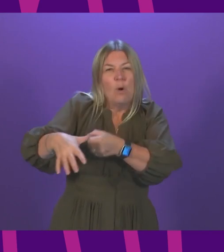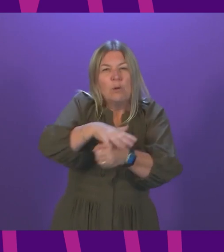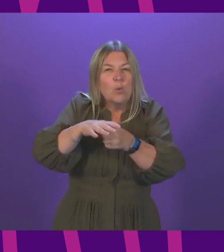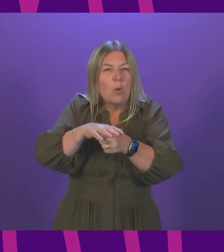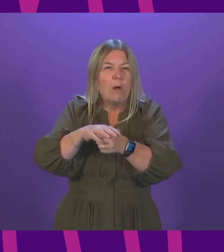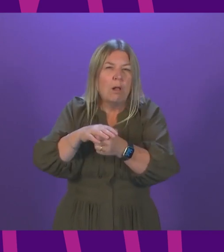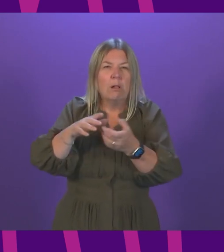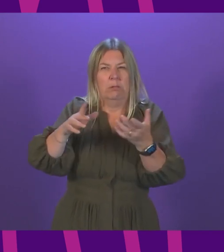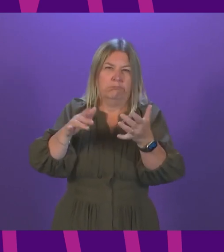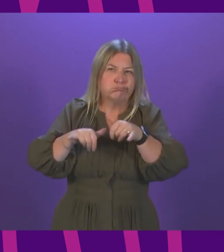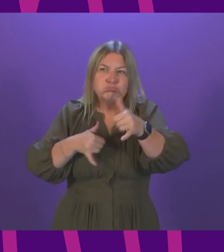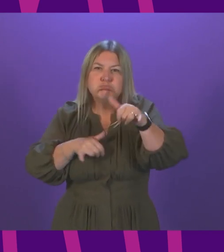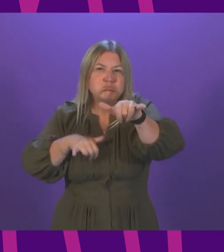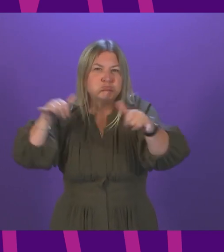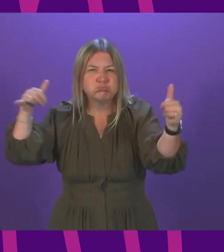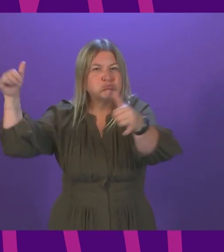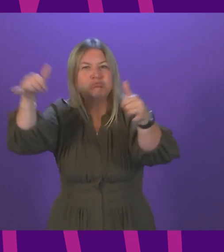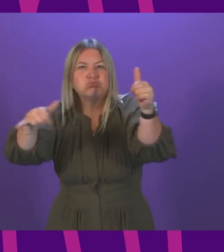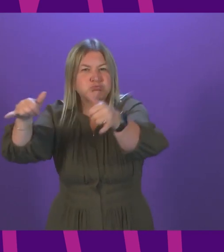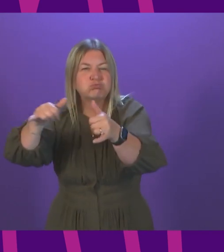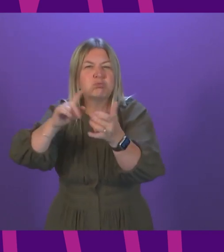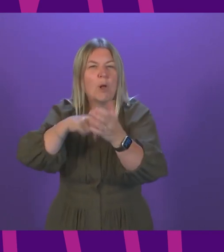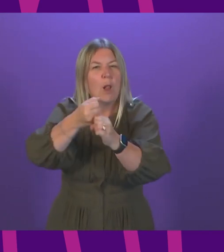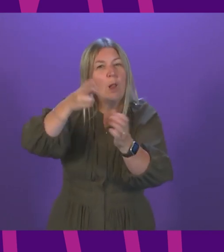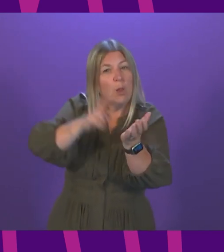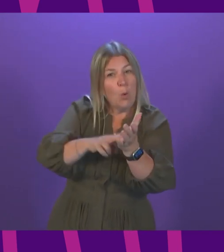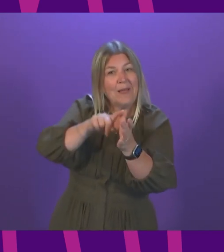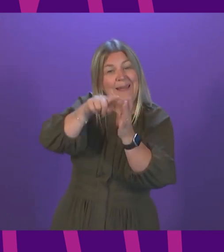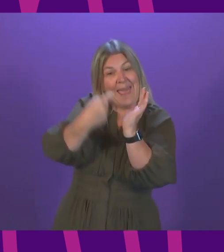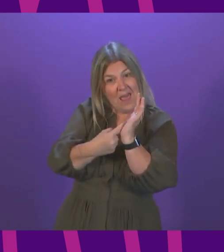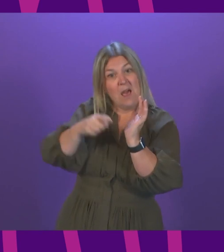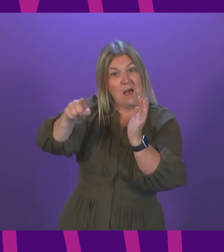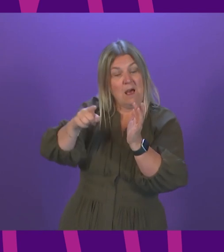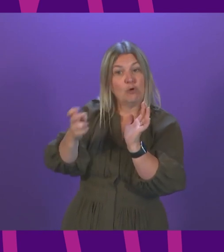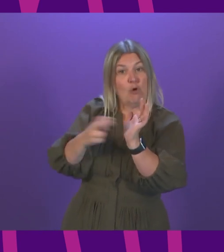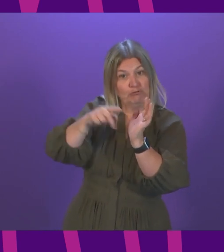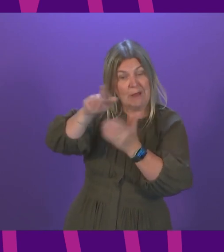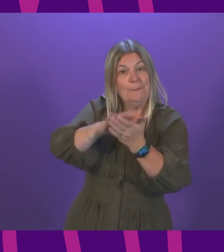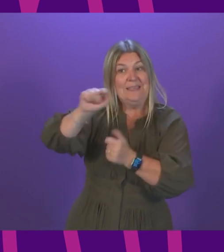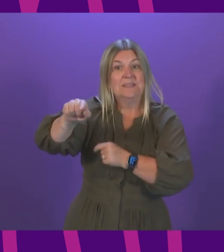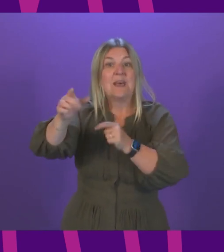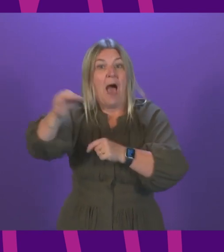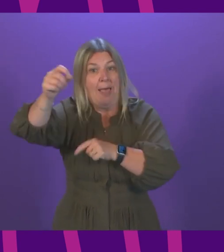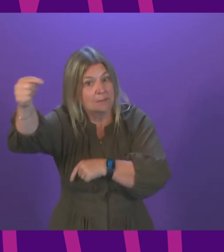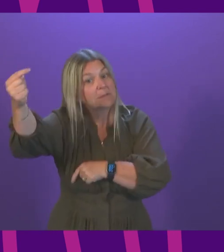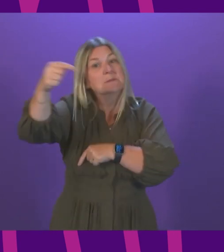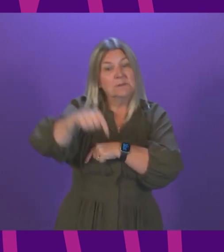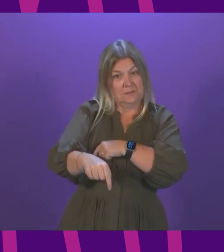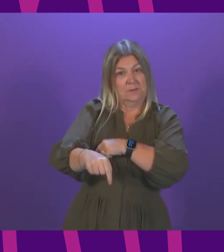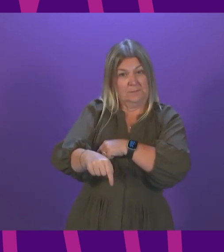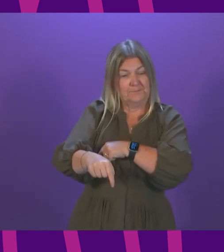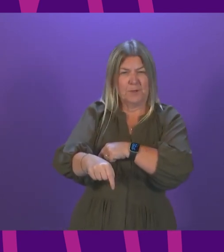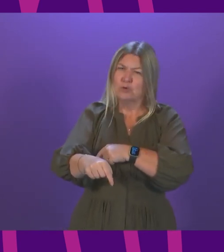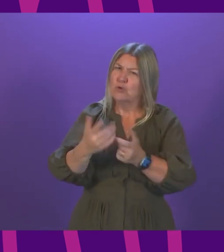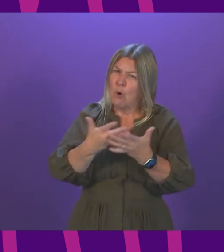and a strategic working group set up to implement actions to improve turnaround times for ambulances. However, it is important that, once again,